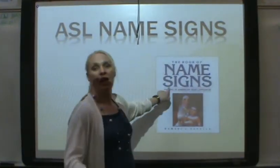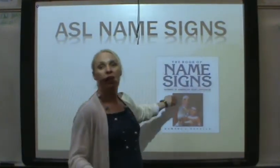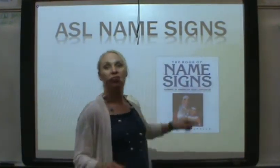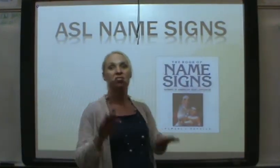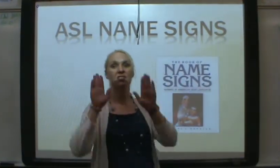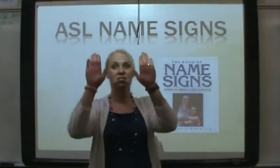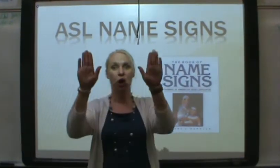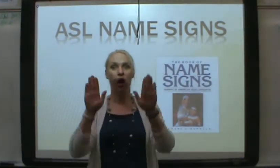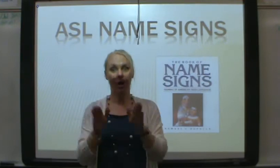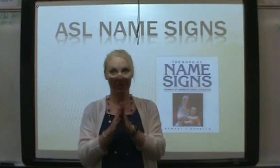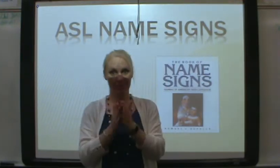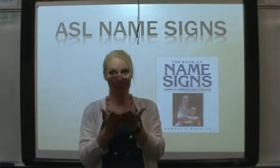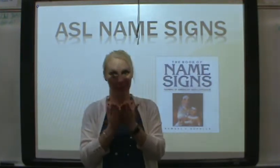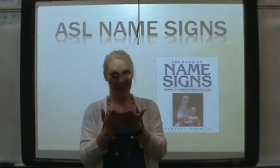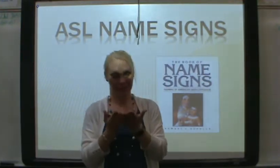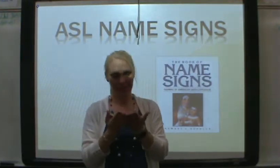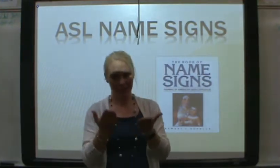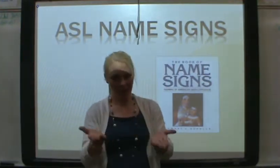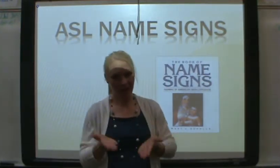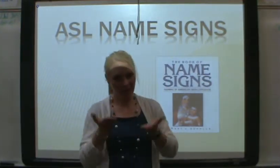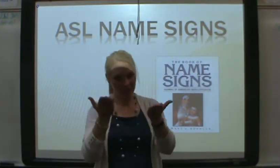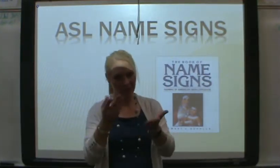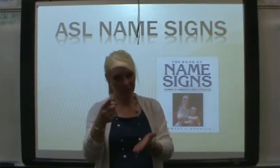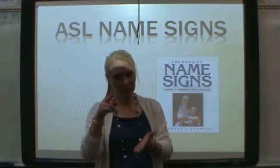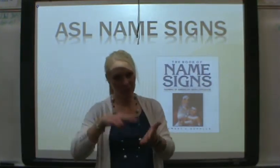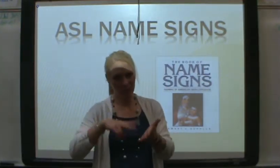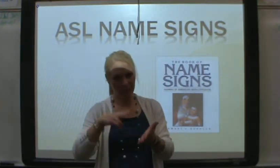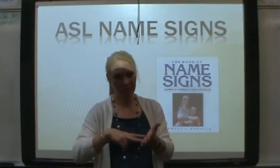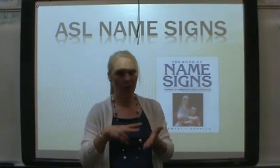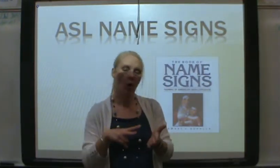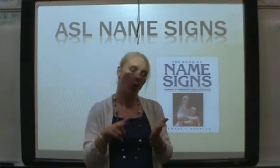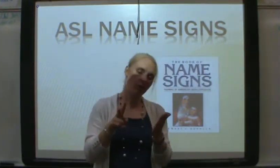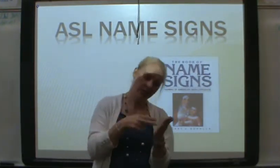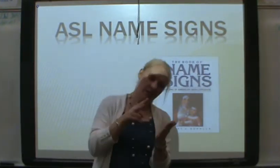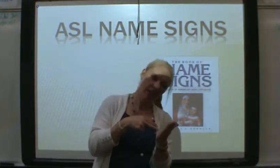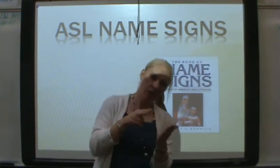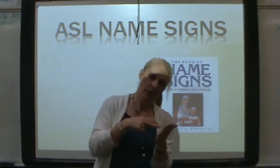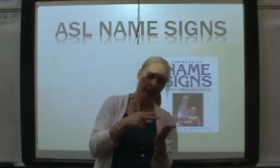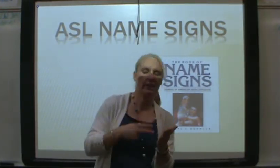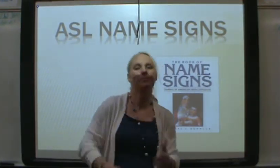This is an awesome book. I highly recommend you read it. At least take a look at it.